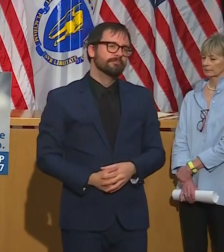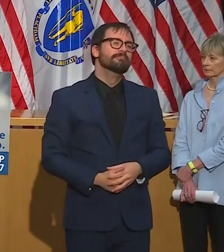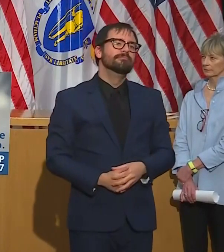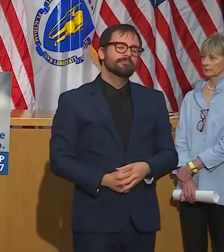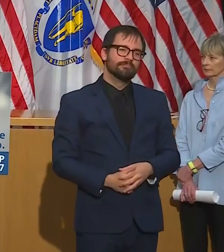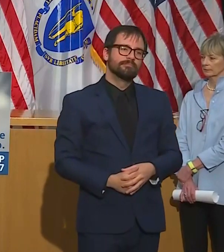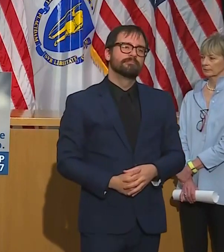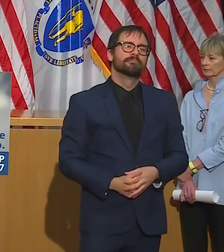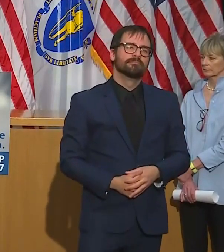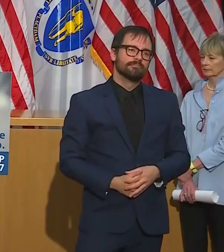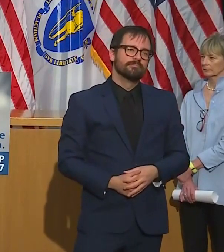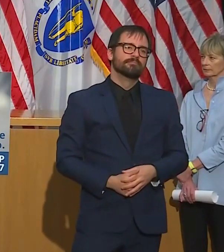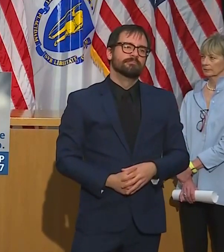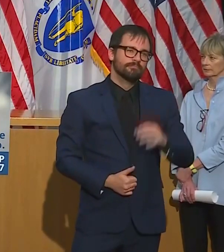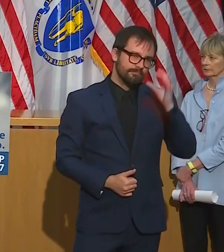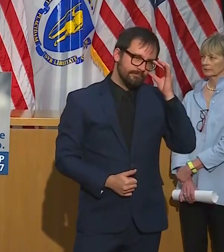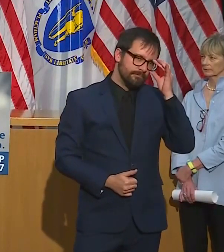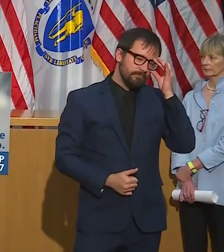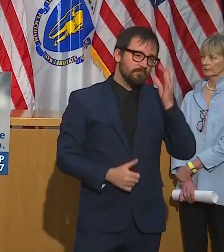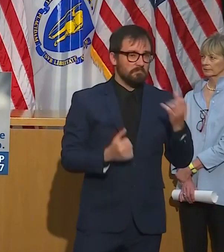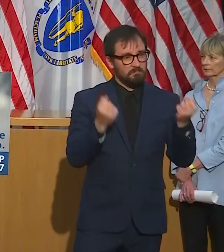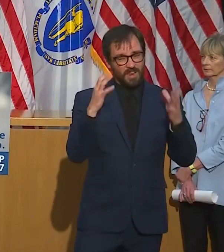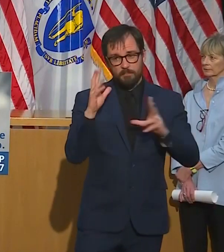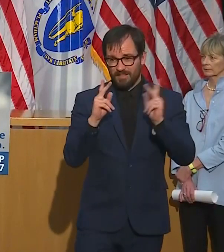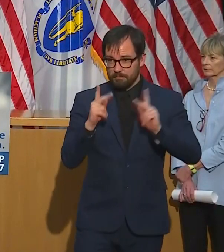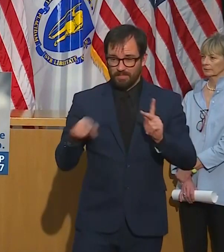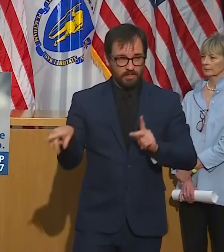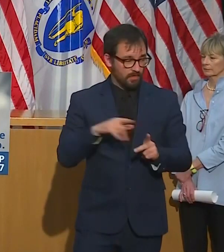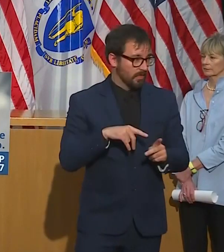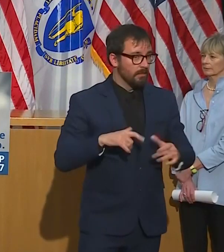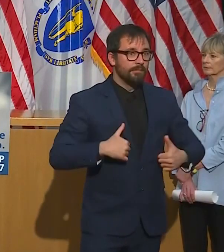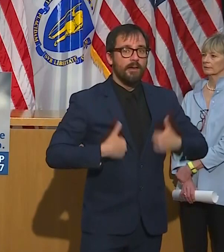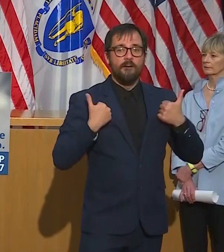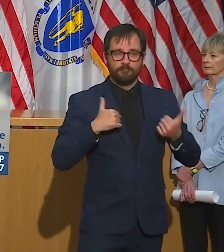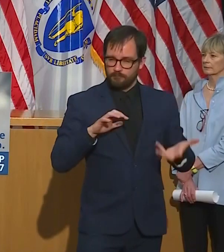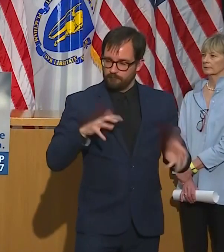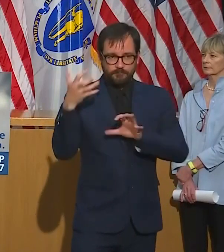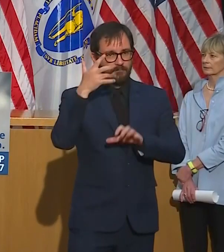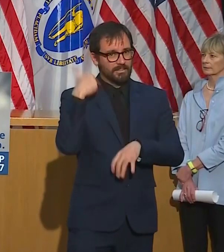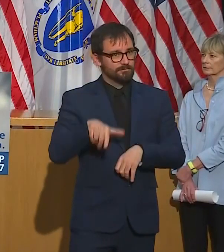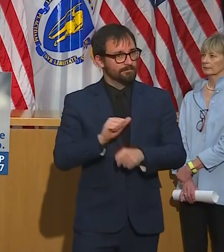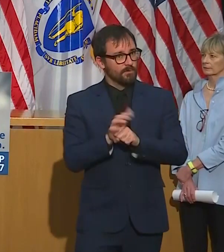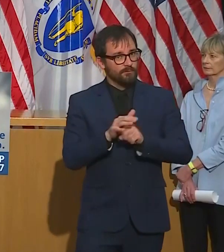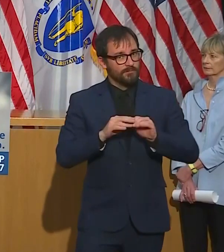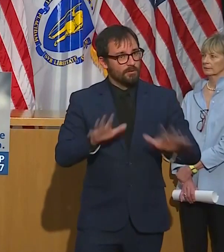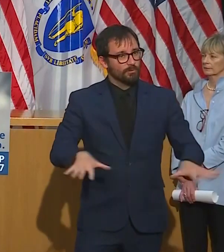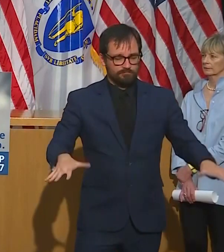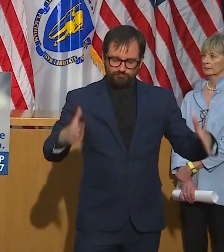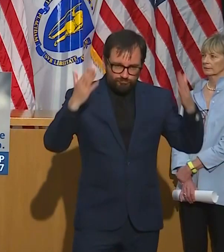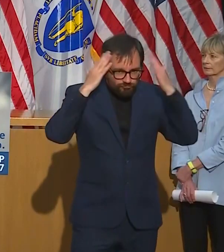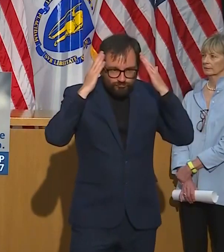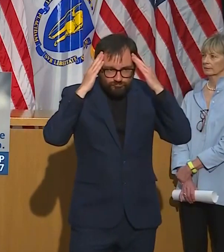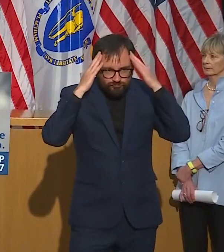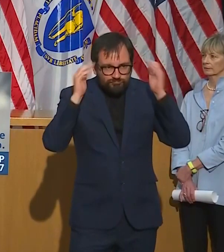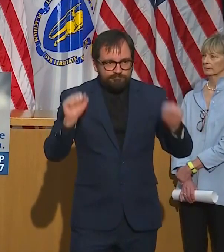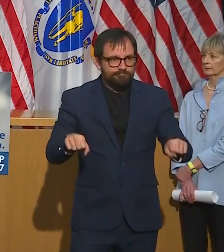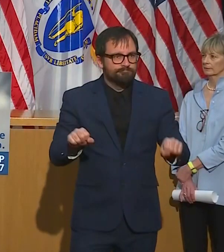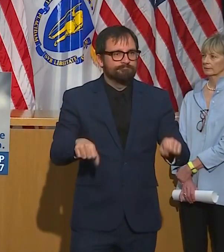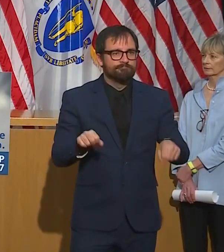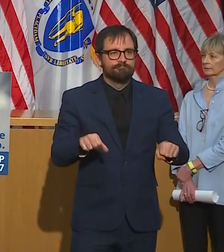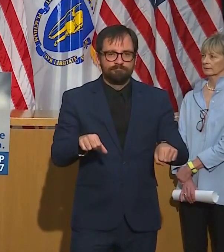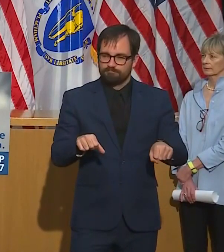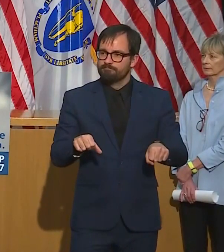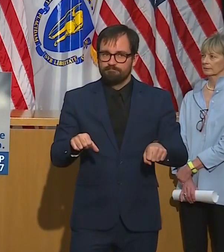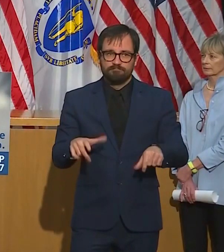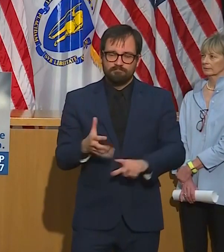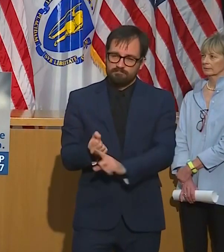thousands of people here in Massachusetts. We're very cognizant of that fact and that's why so much work has gone in to making